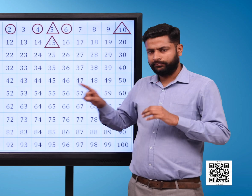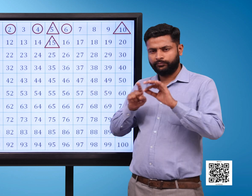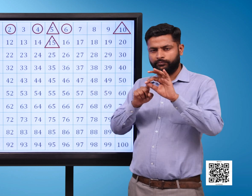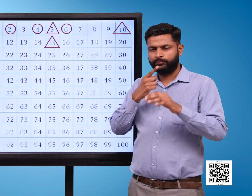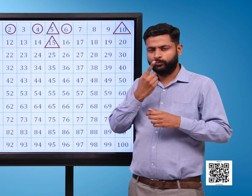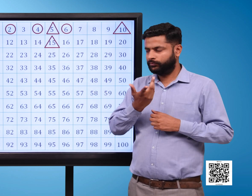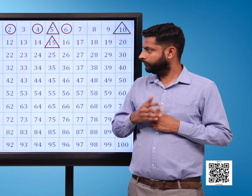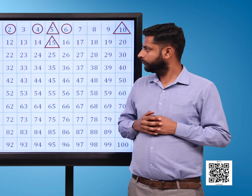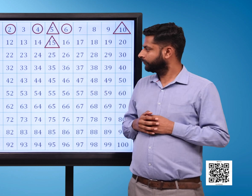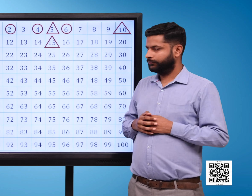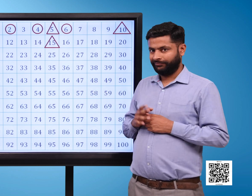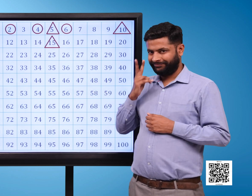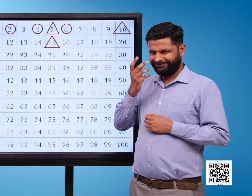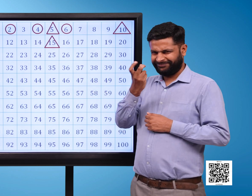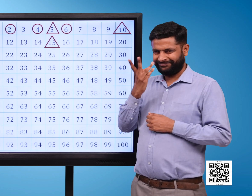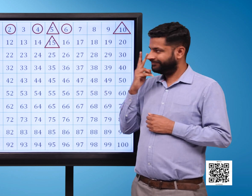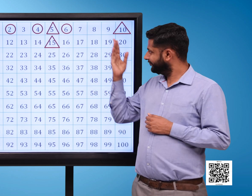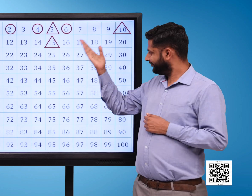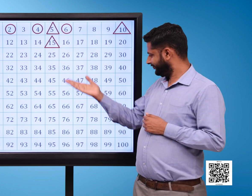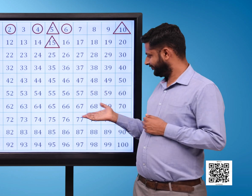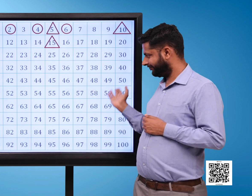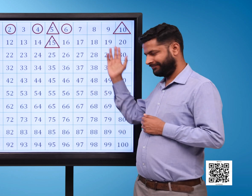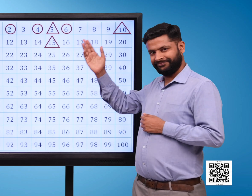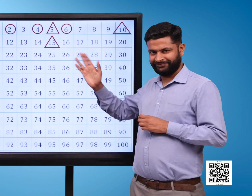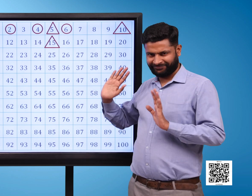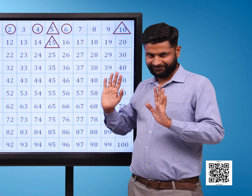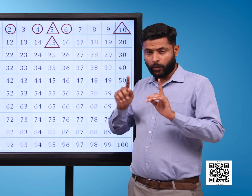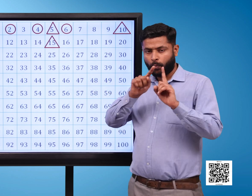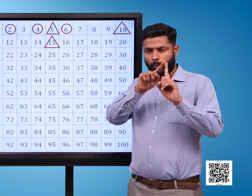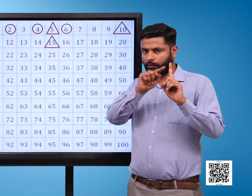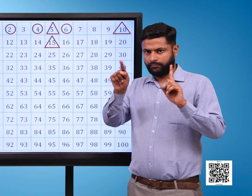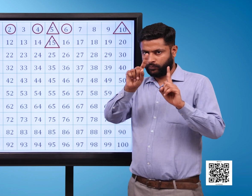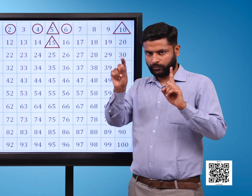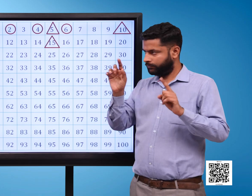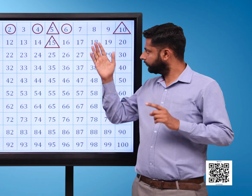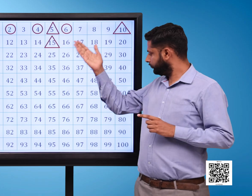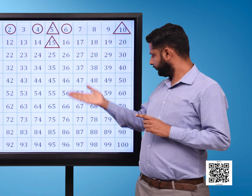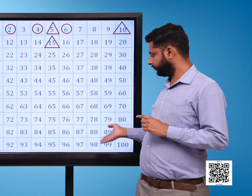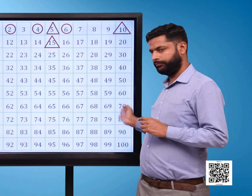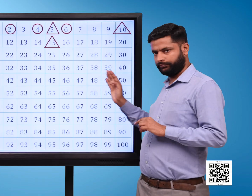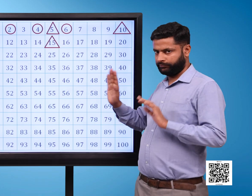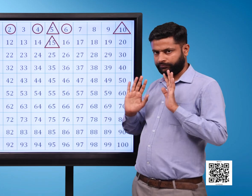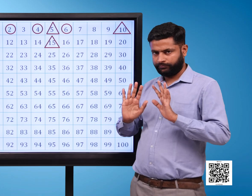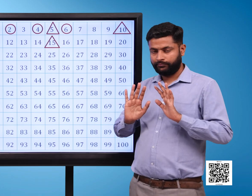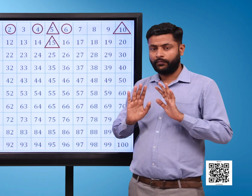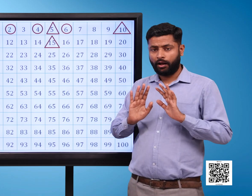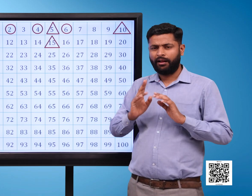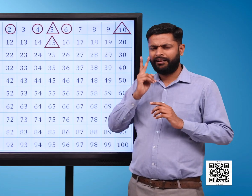A On the number chart Use skip counting in 2 And draw circle